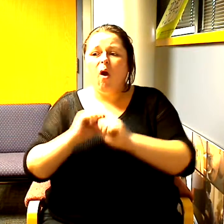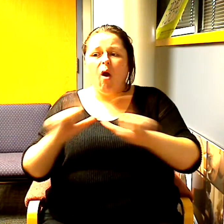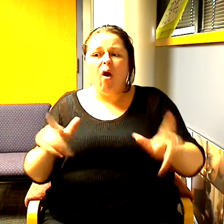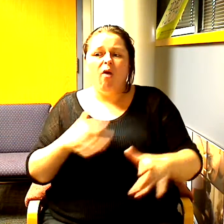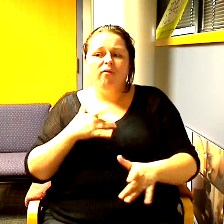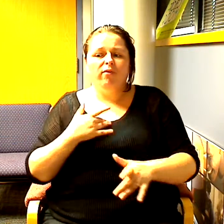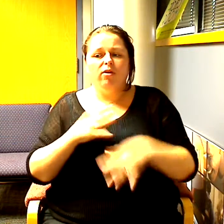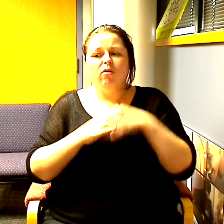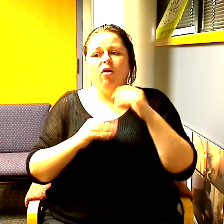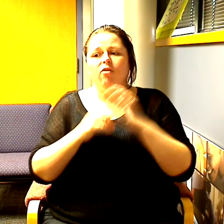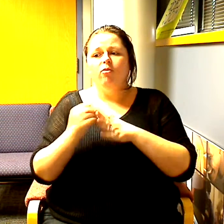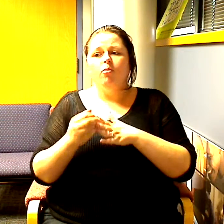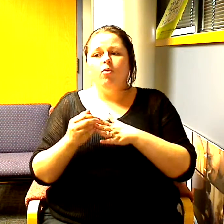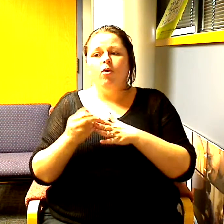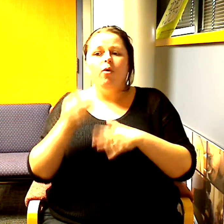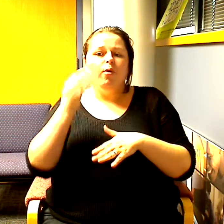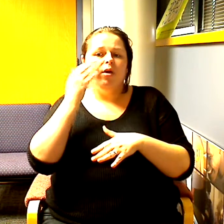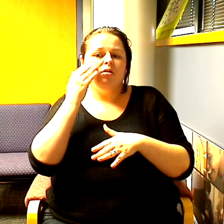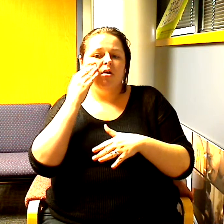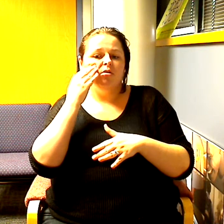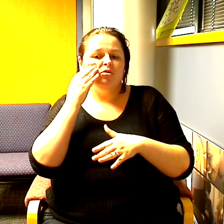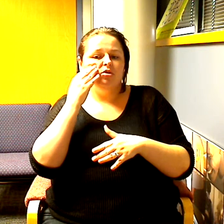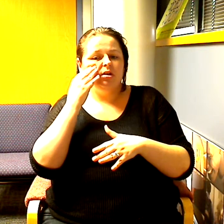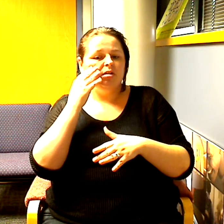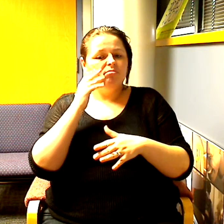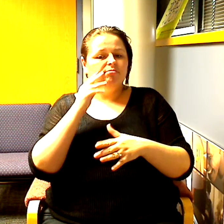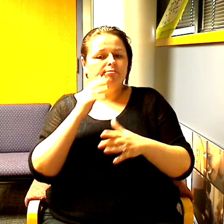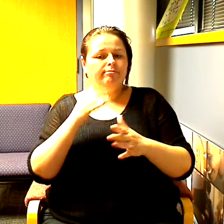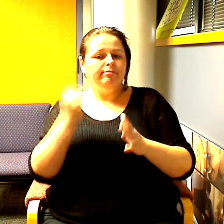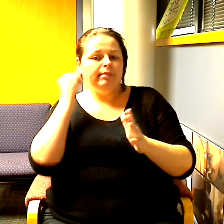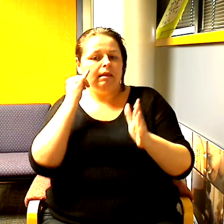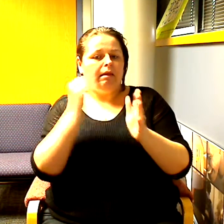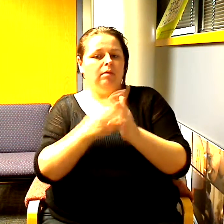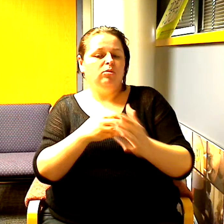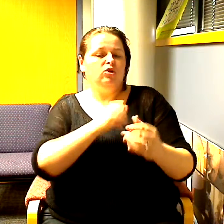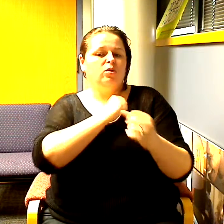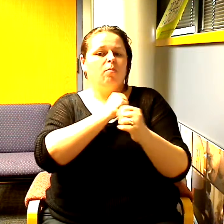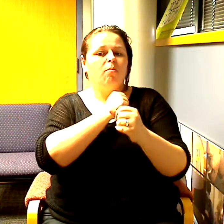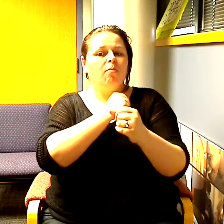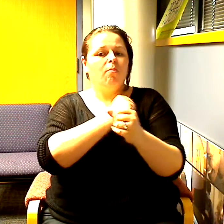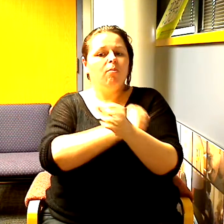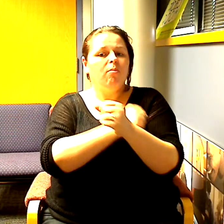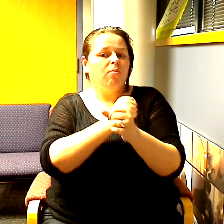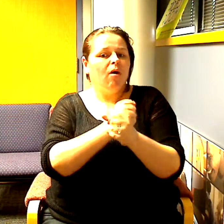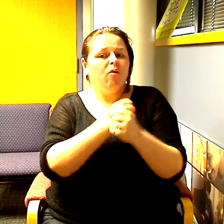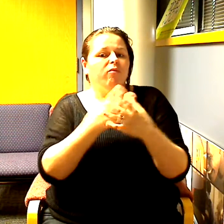of image in our perceived successes and our perceived failures thank you